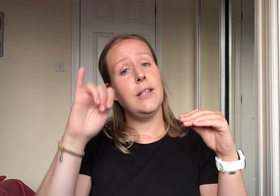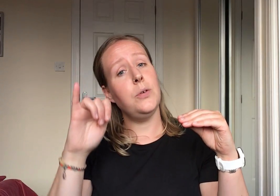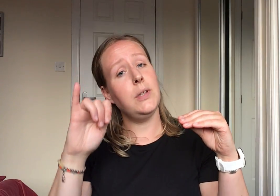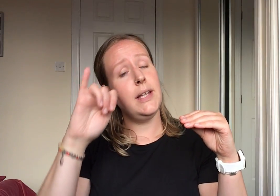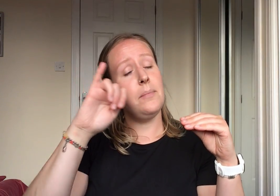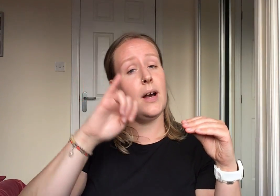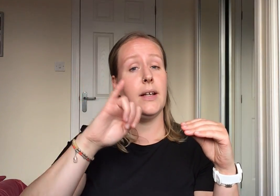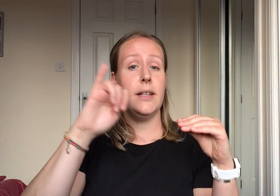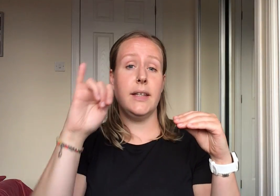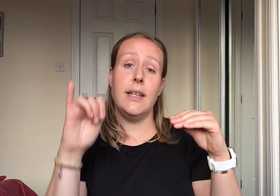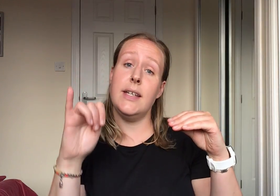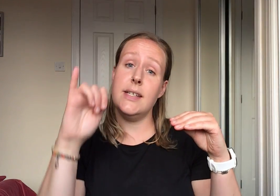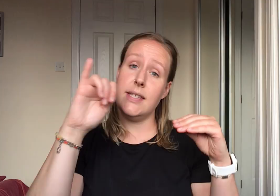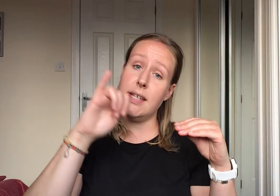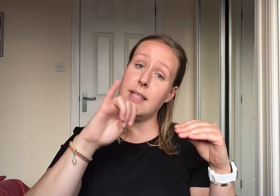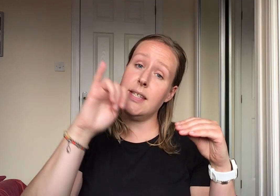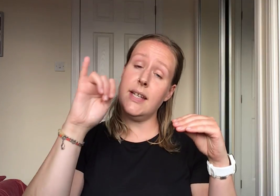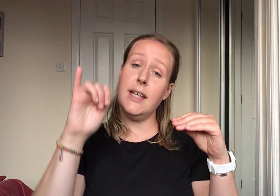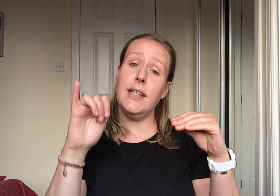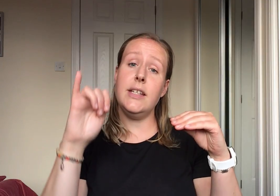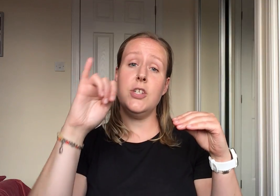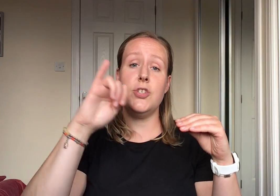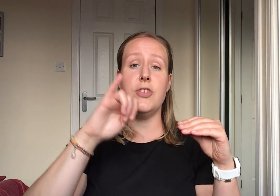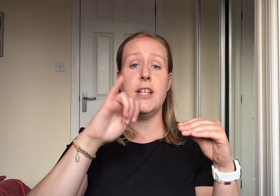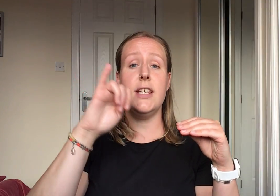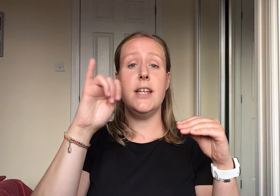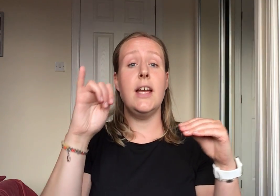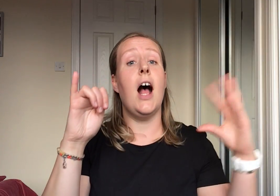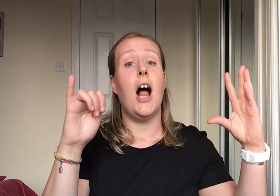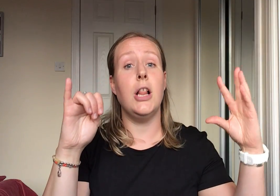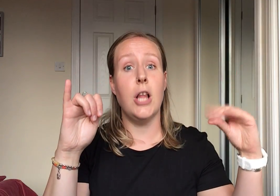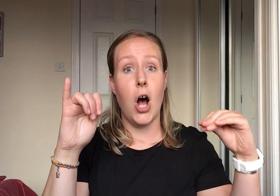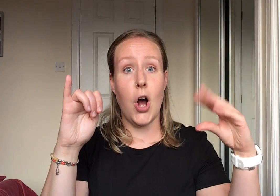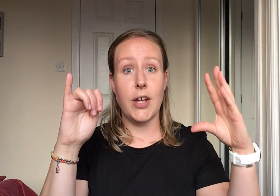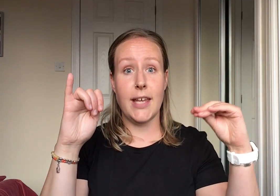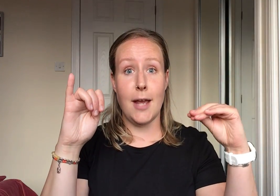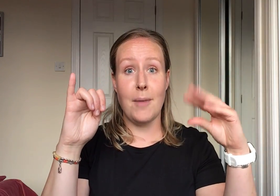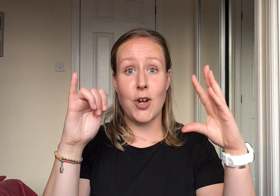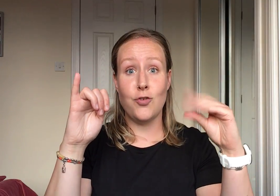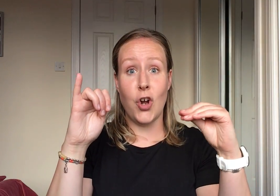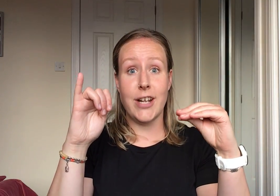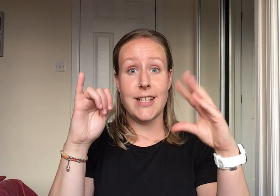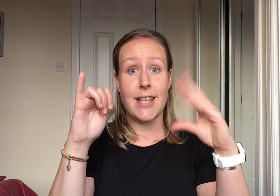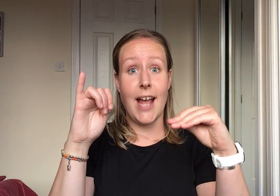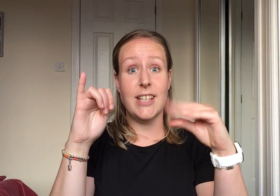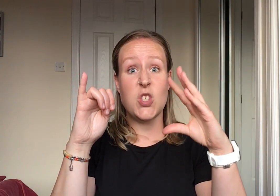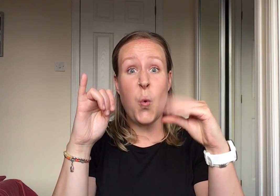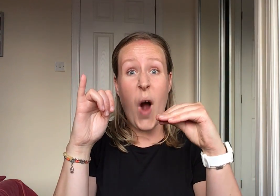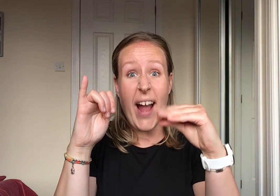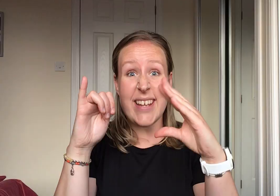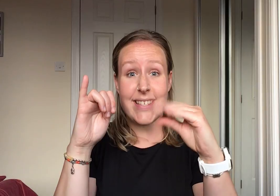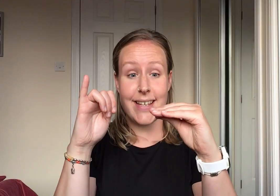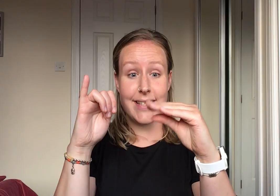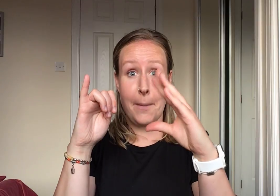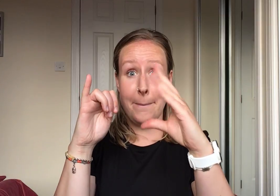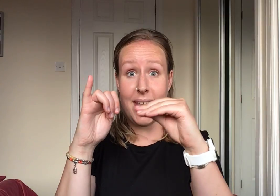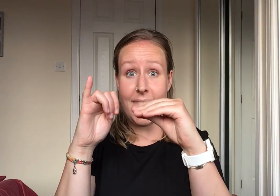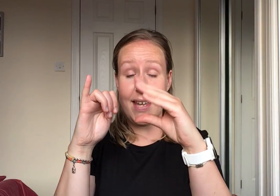lonely monkey sitting in a tree. Along came a crocodile as quiet as can be.